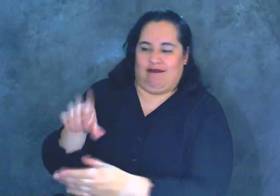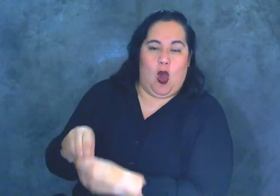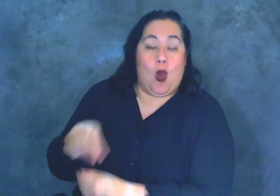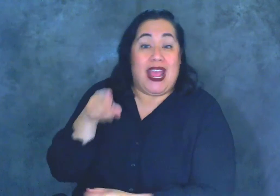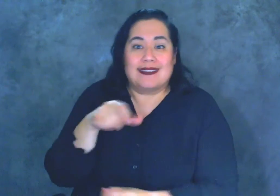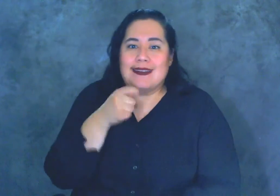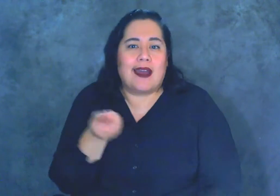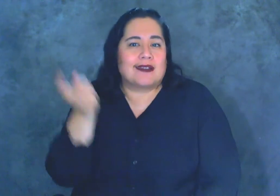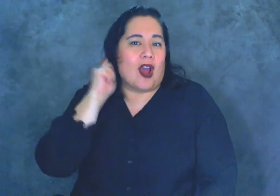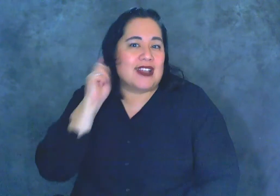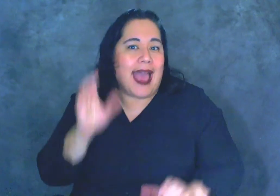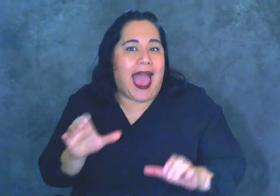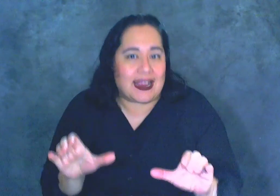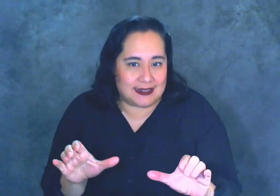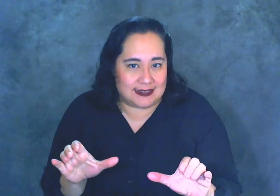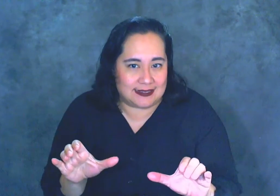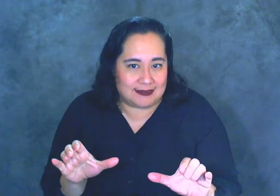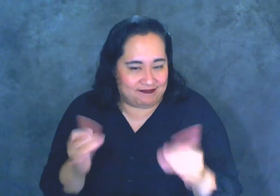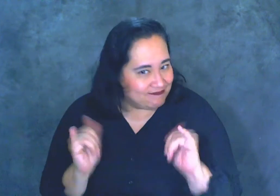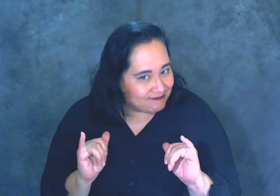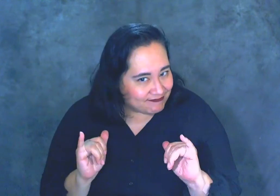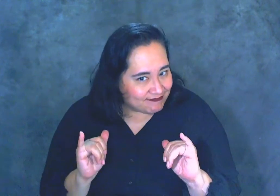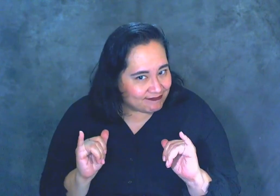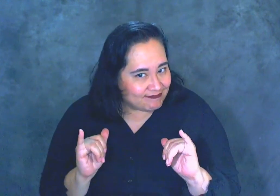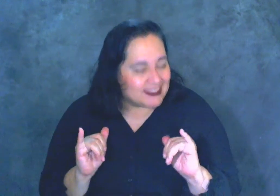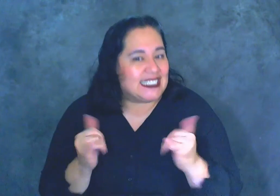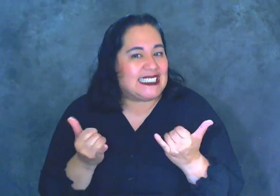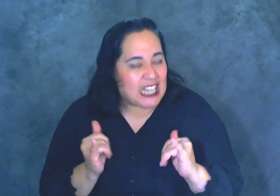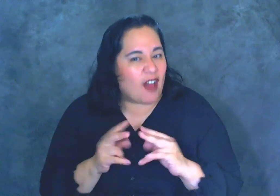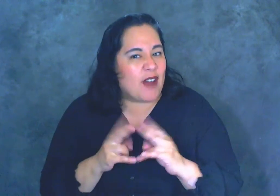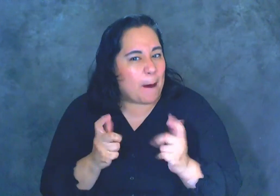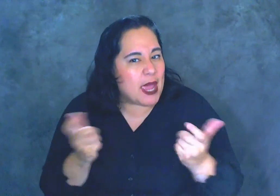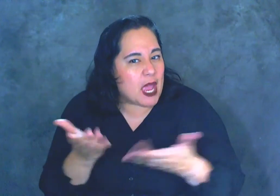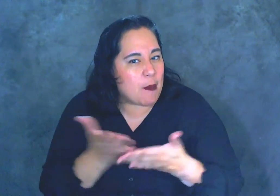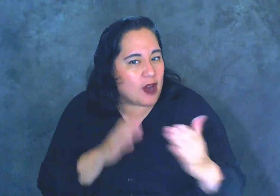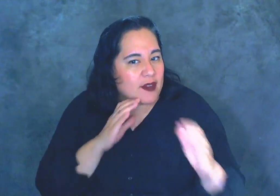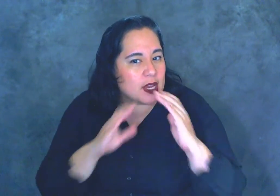act, it's still a very big part of the communication process.